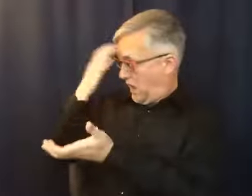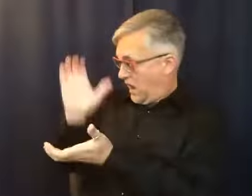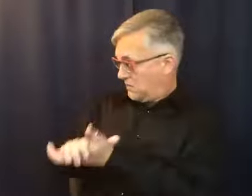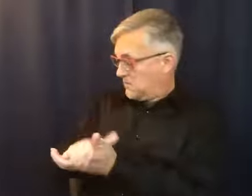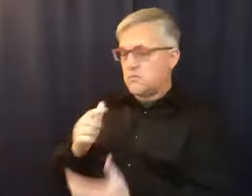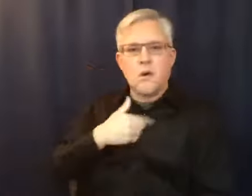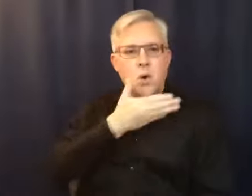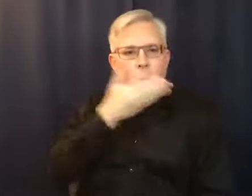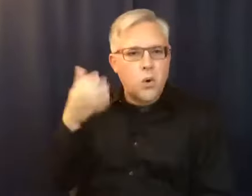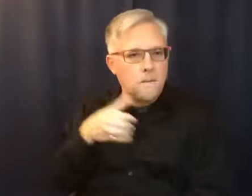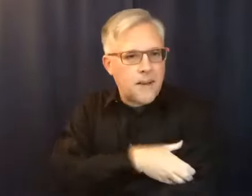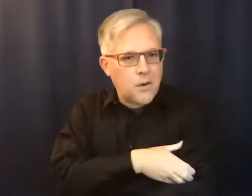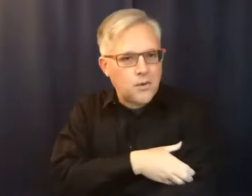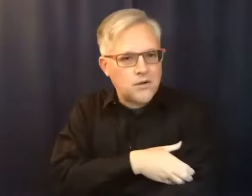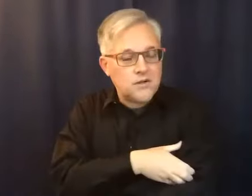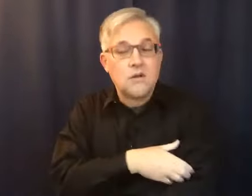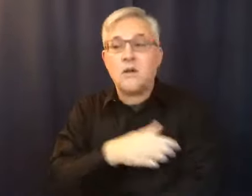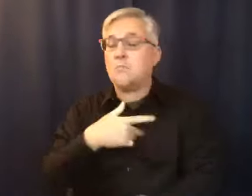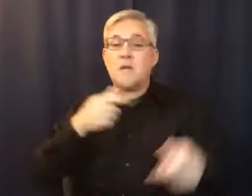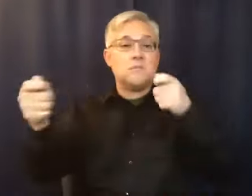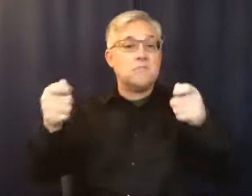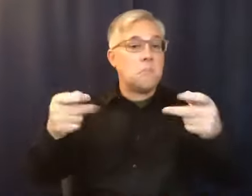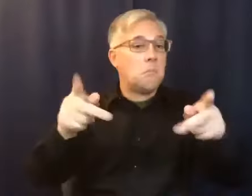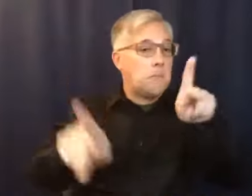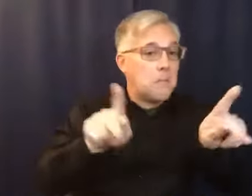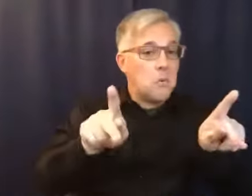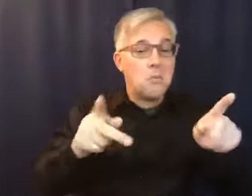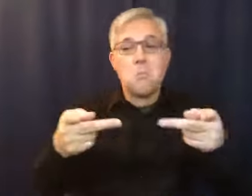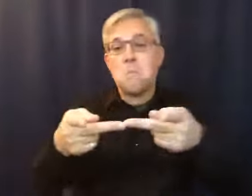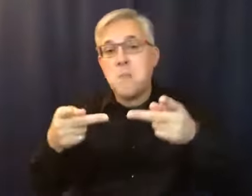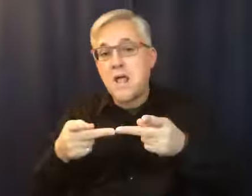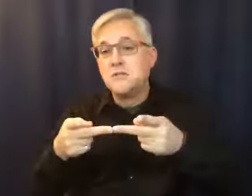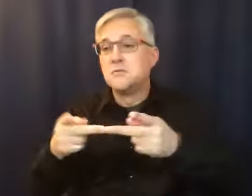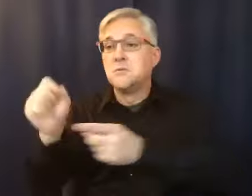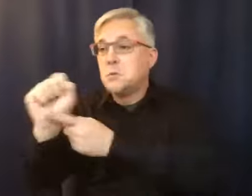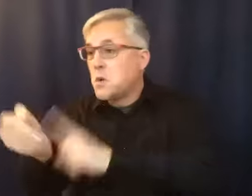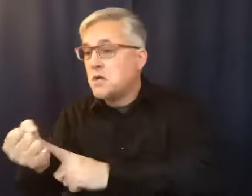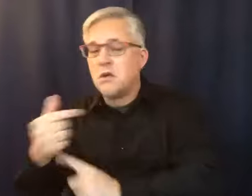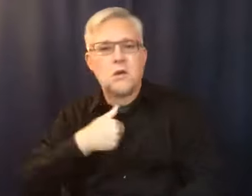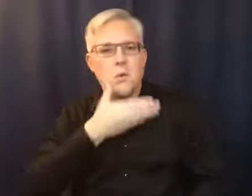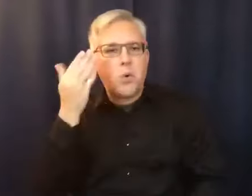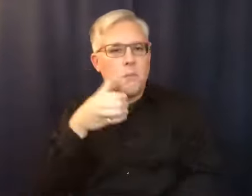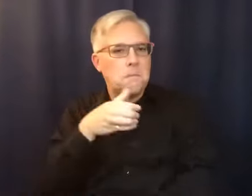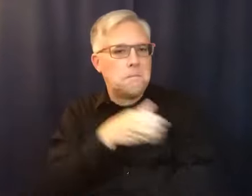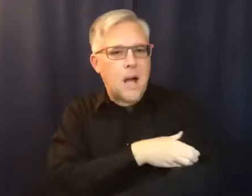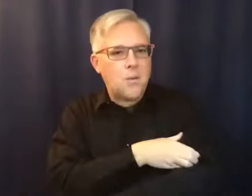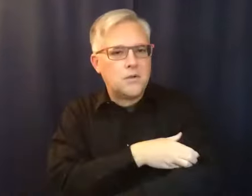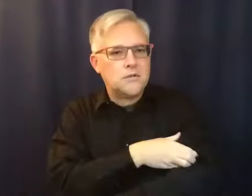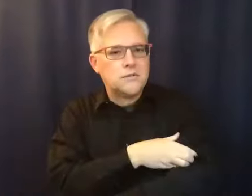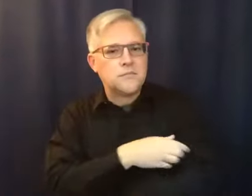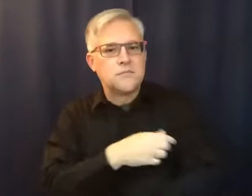people, places and situations. I'm also powerless over the way I live my life because I live in fantasy. I